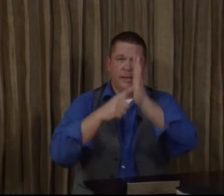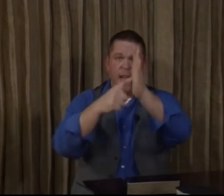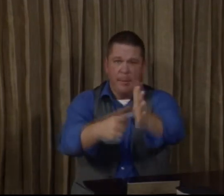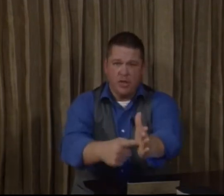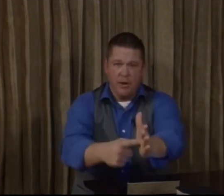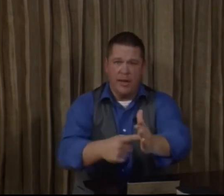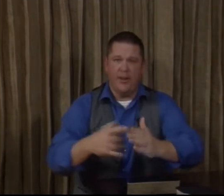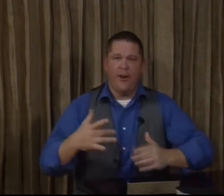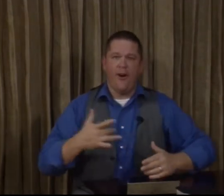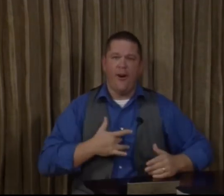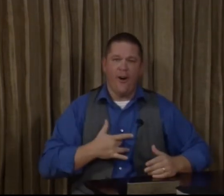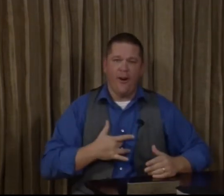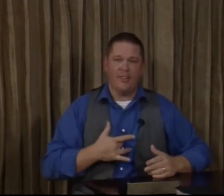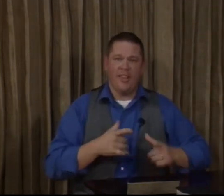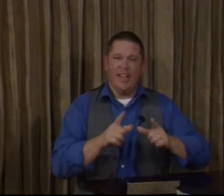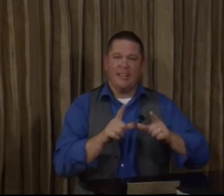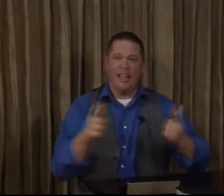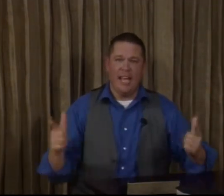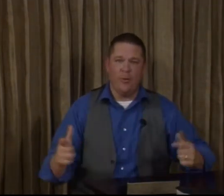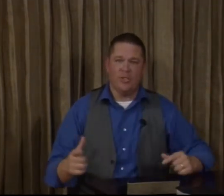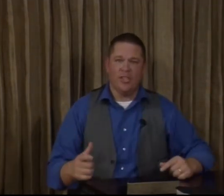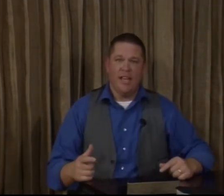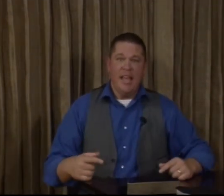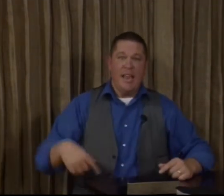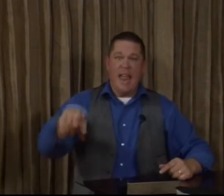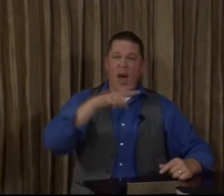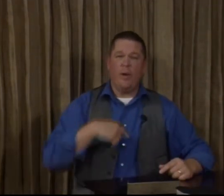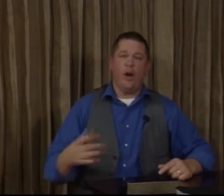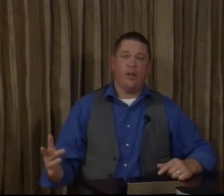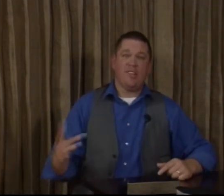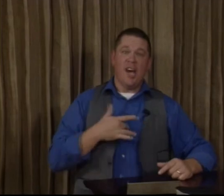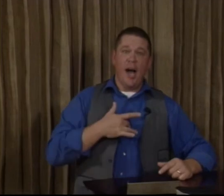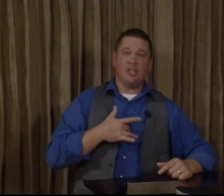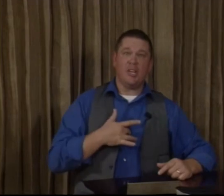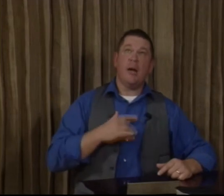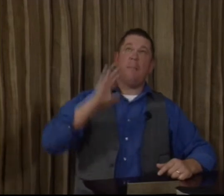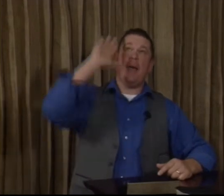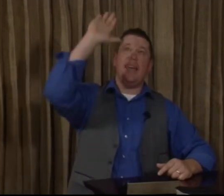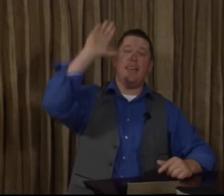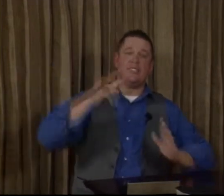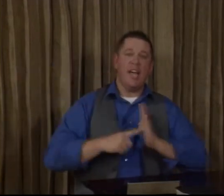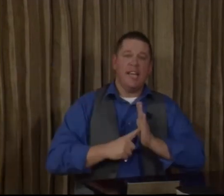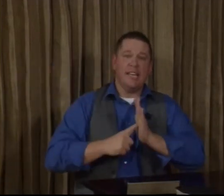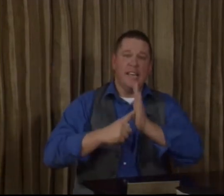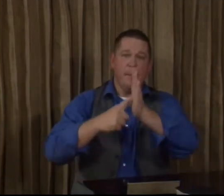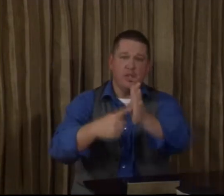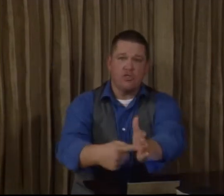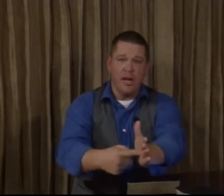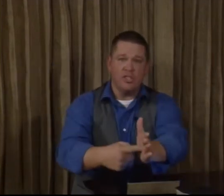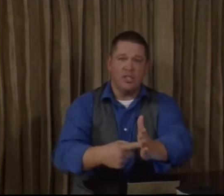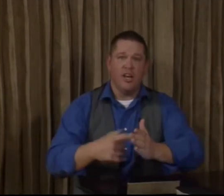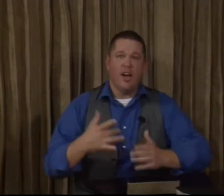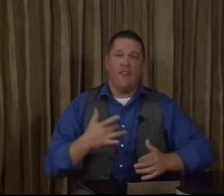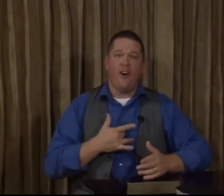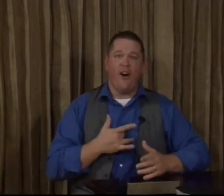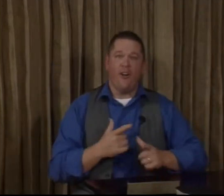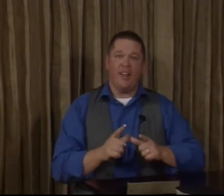Jesus demonstrated heart language. Now we are touched by his demonstration of heart